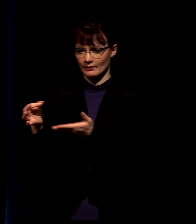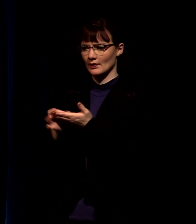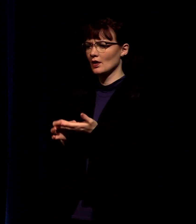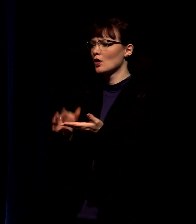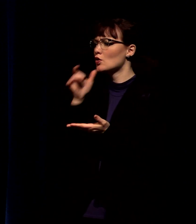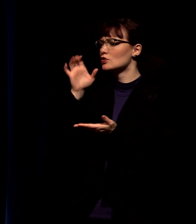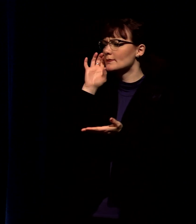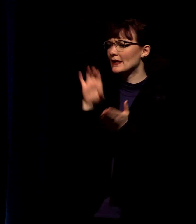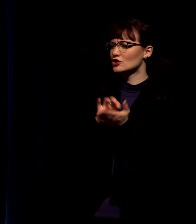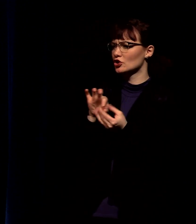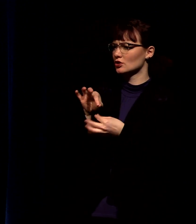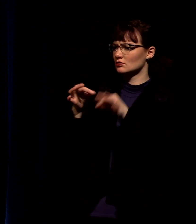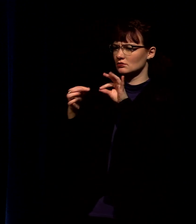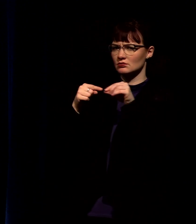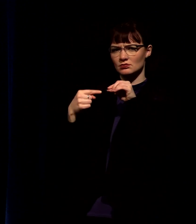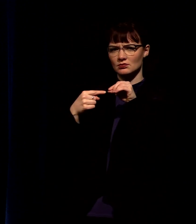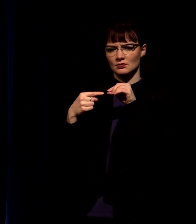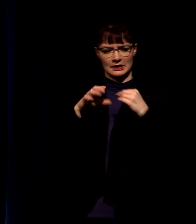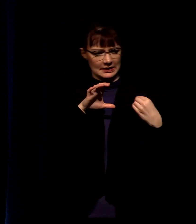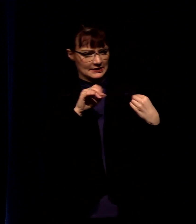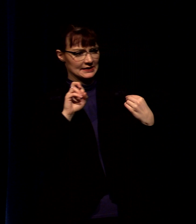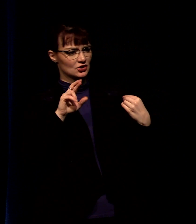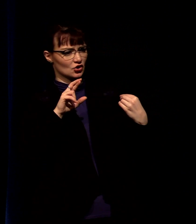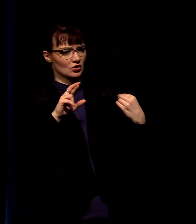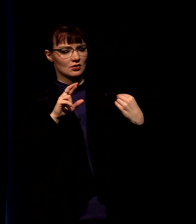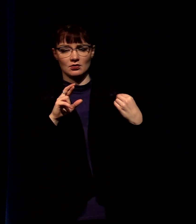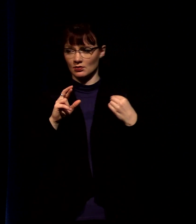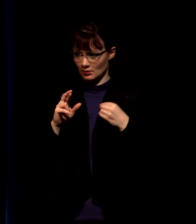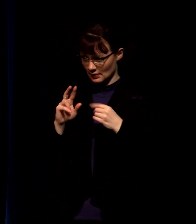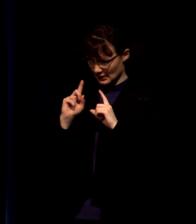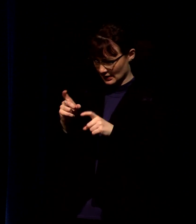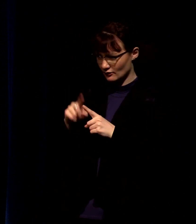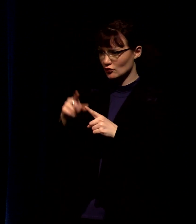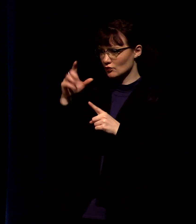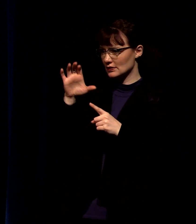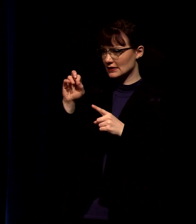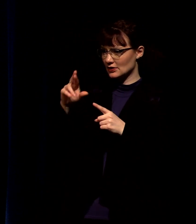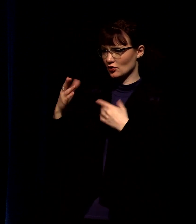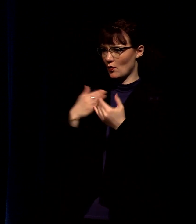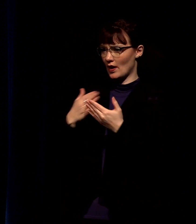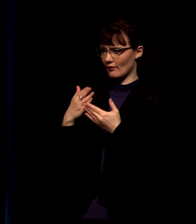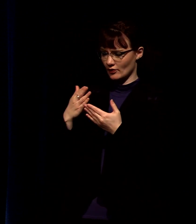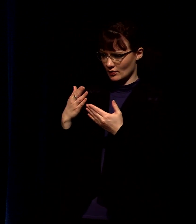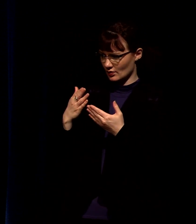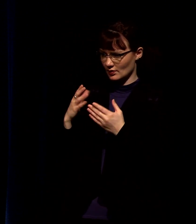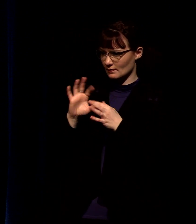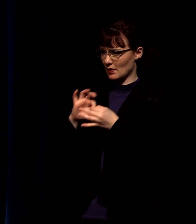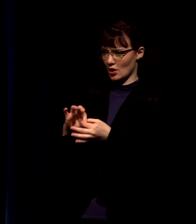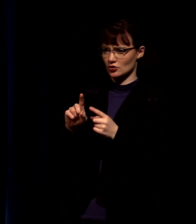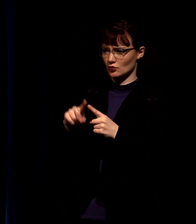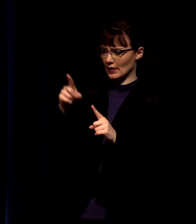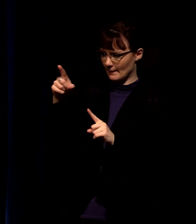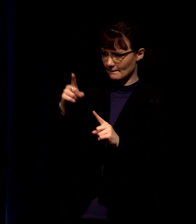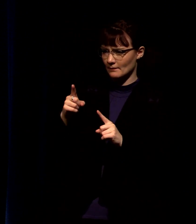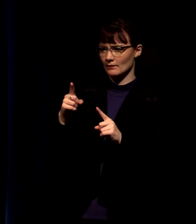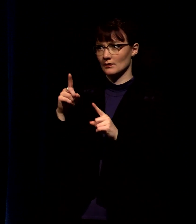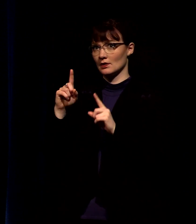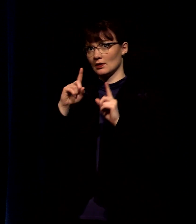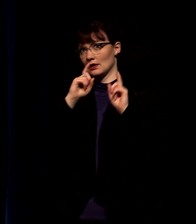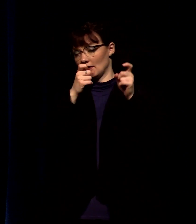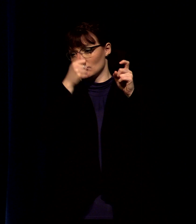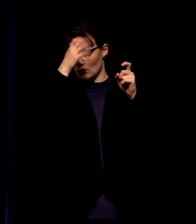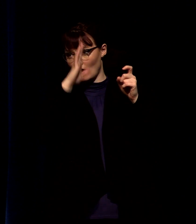caesar's they replied well then he said give to caesar what belongs to caesar and give to god what belongs to god his